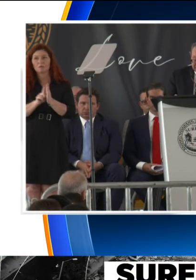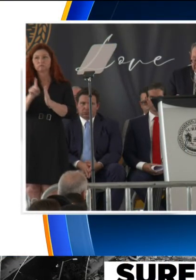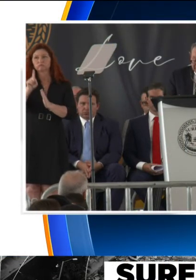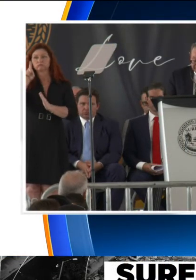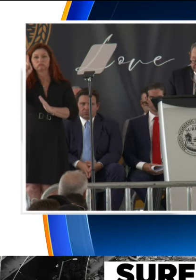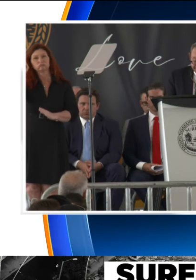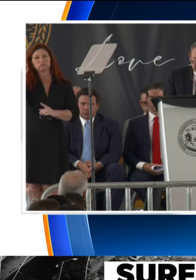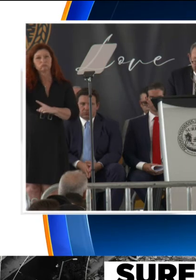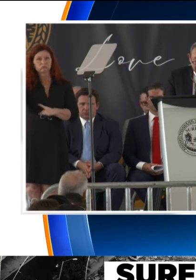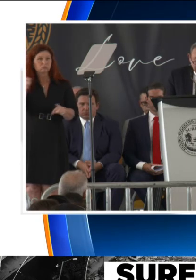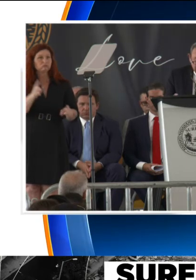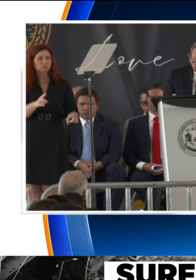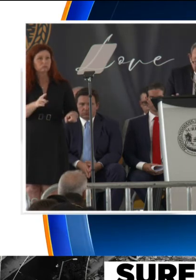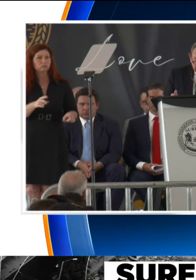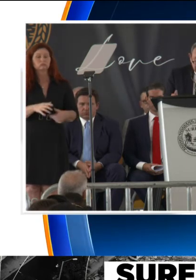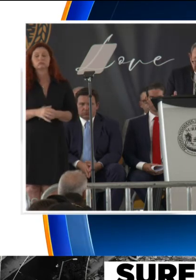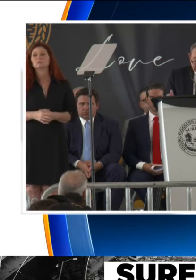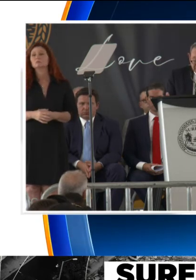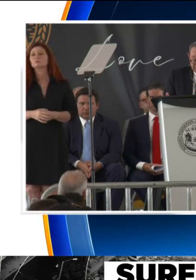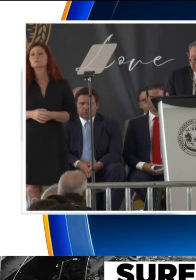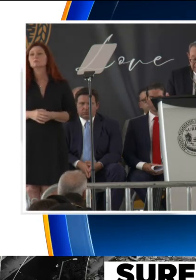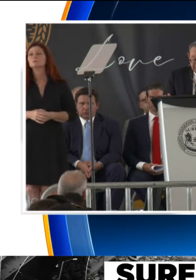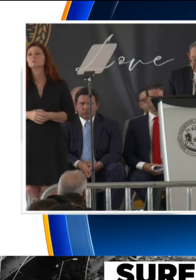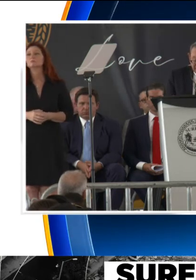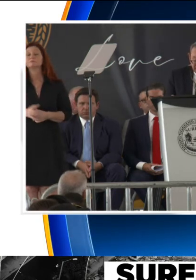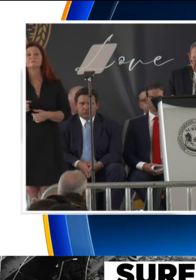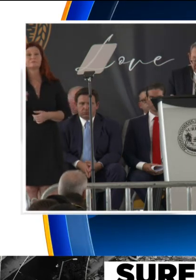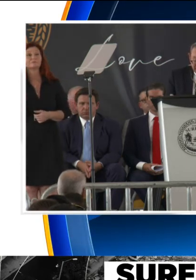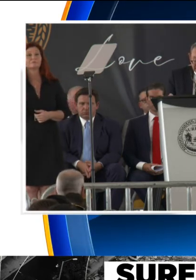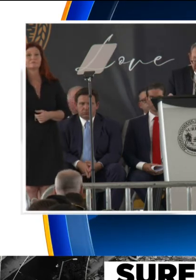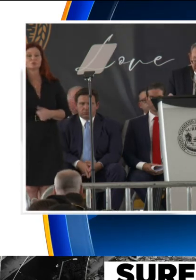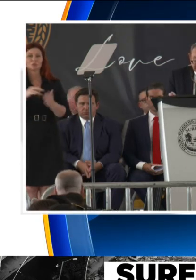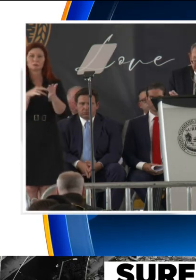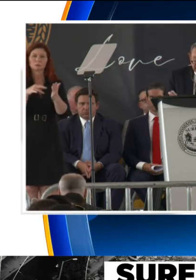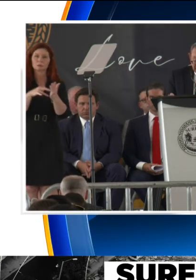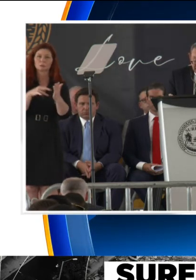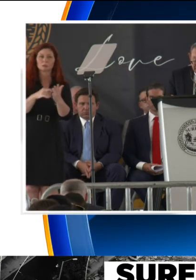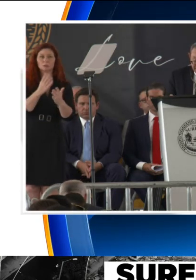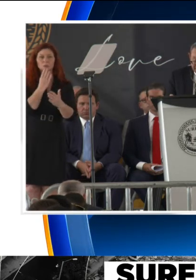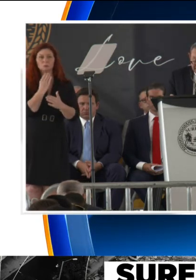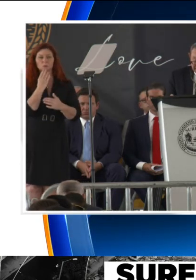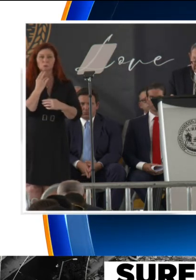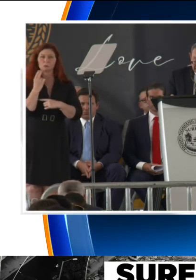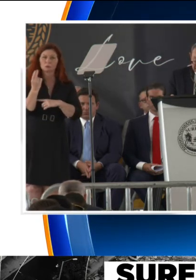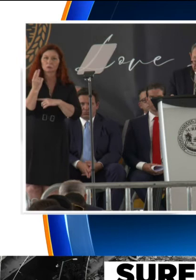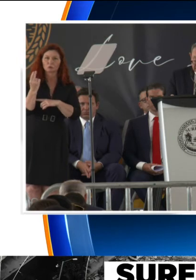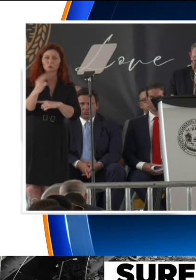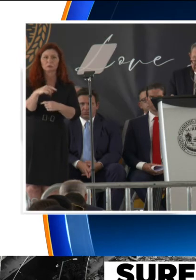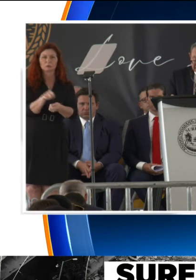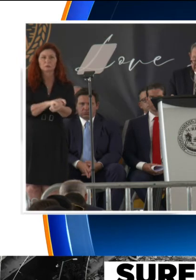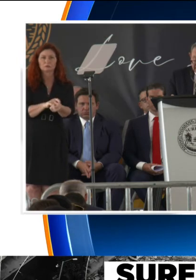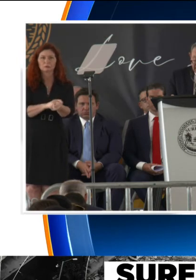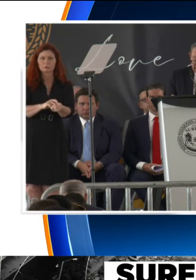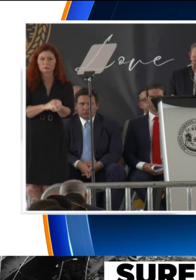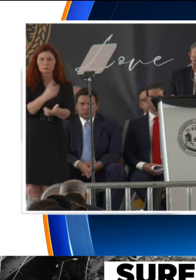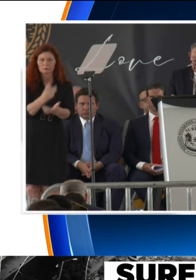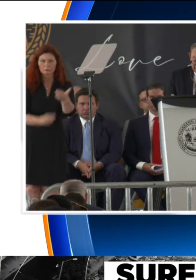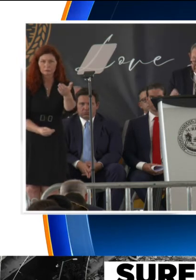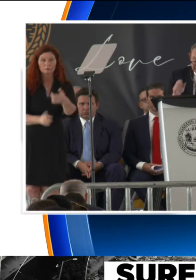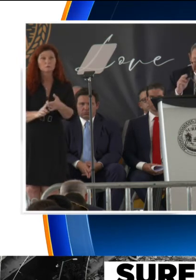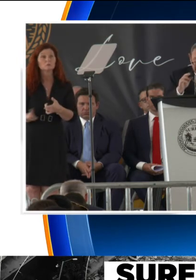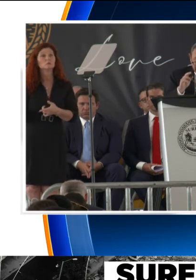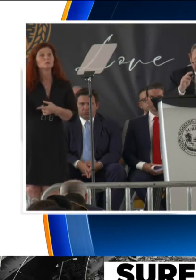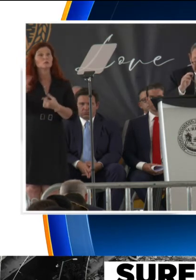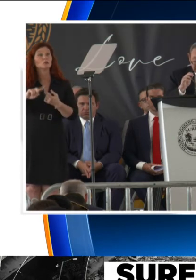Challenger Center. Judy was a student of the Holocaust. Her friend, Eva Schloss, a